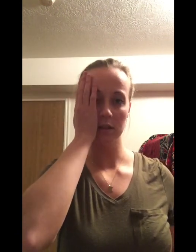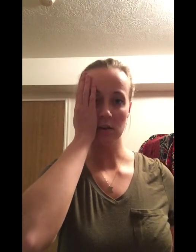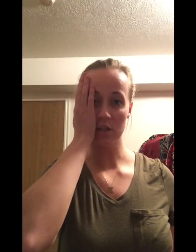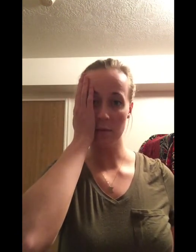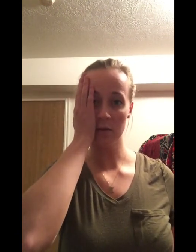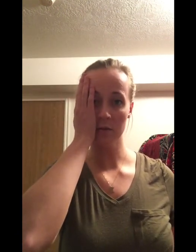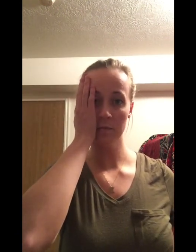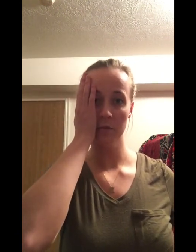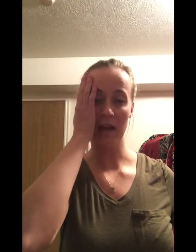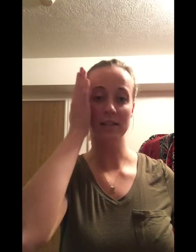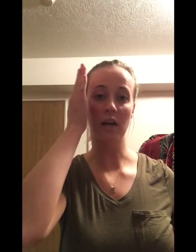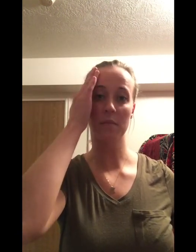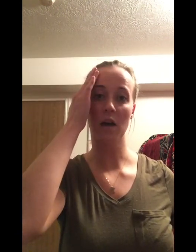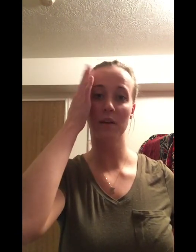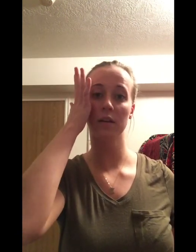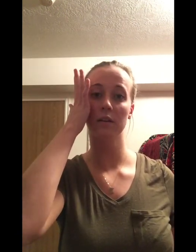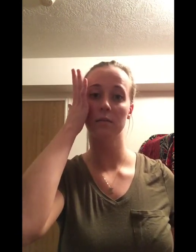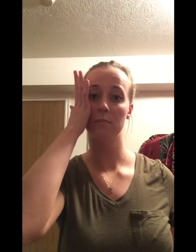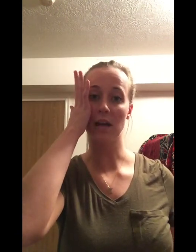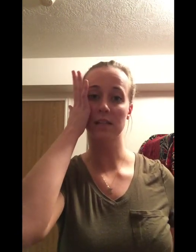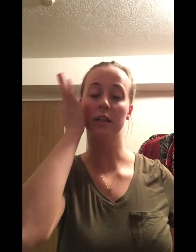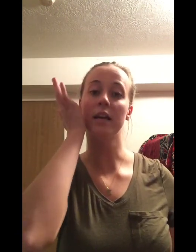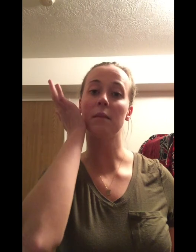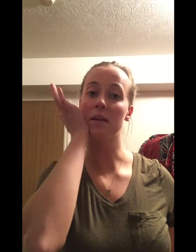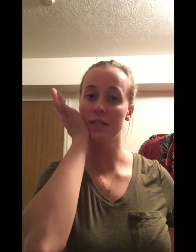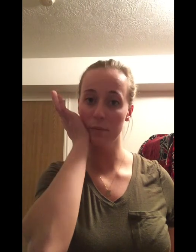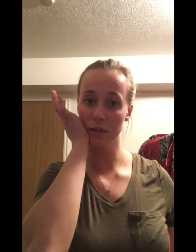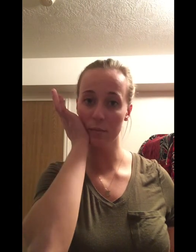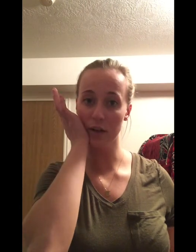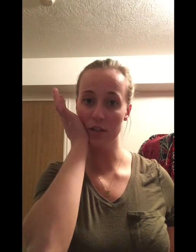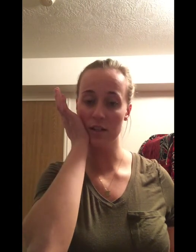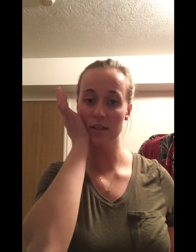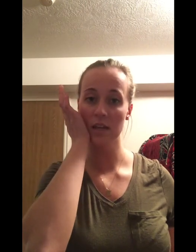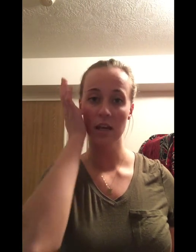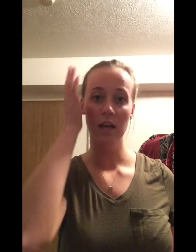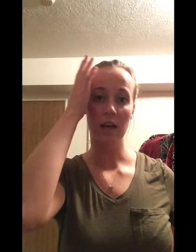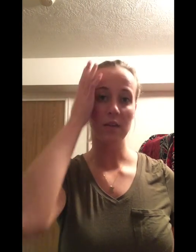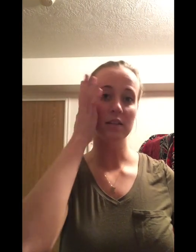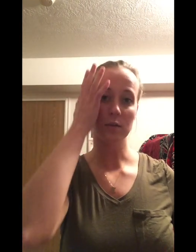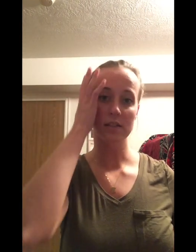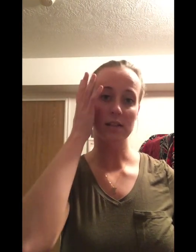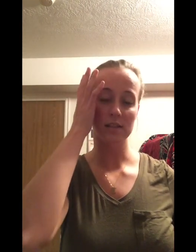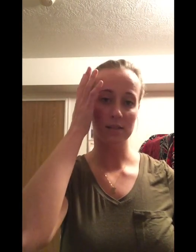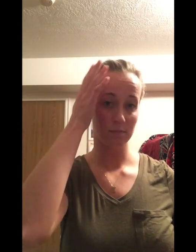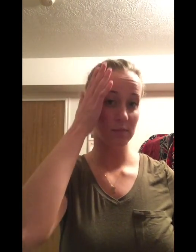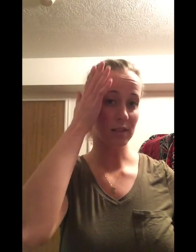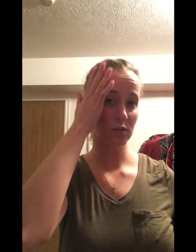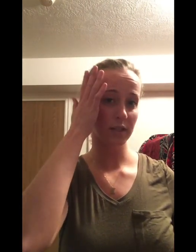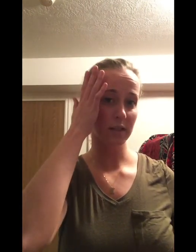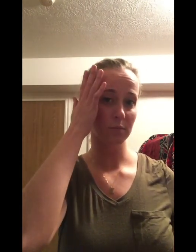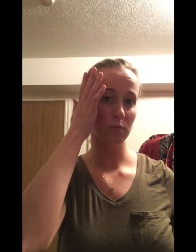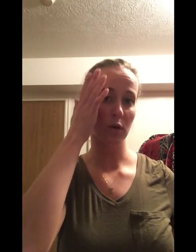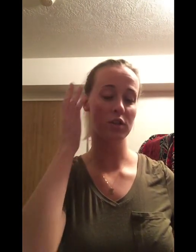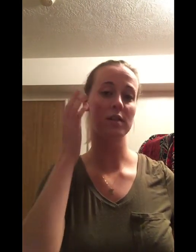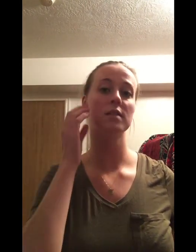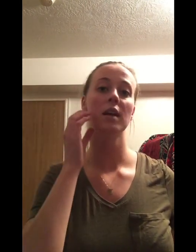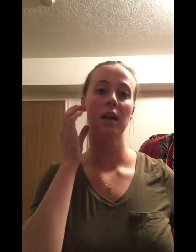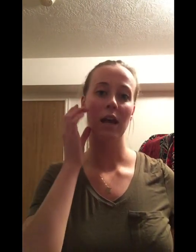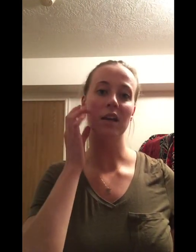the trigeminal, has the ophthalmic, maxillary, and mandibular branches, and they deal with sensory portions and